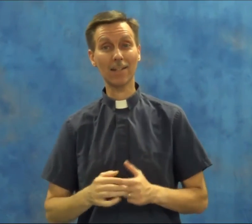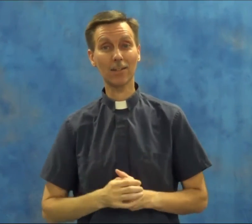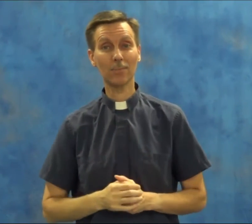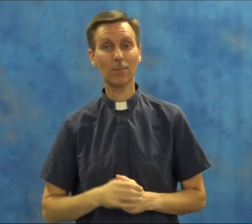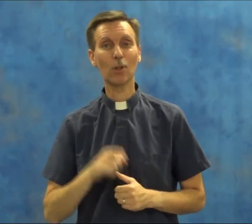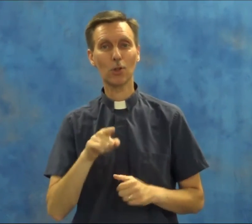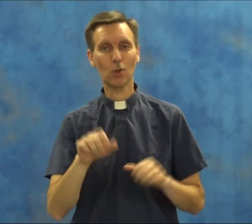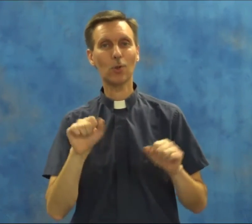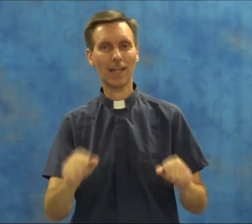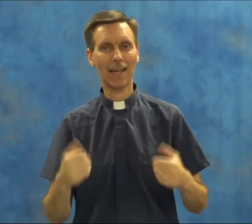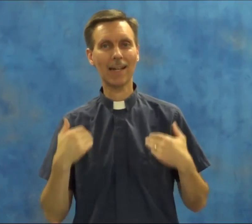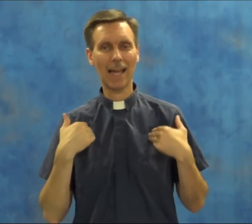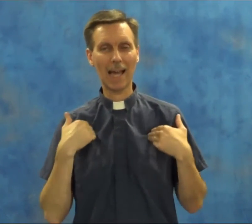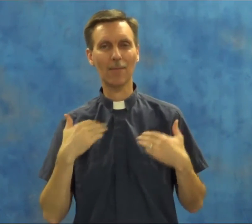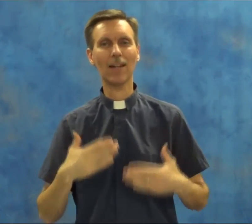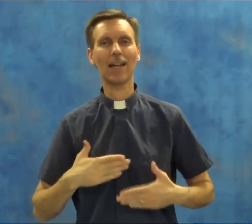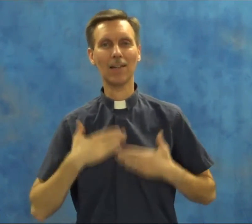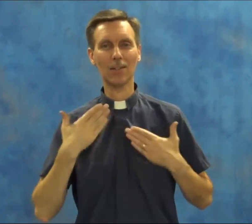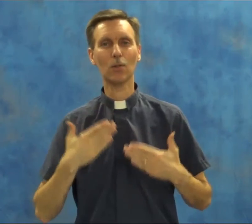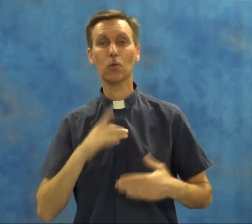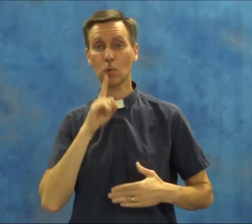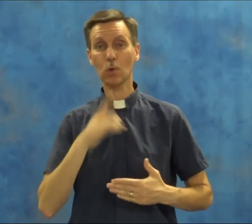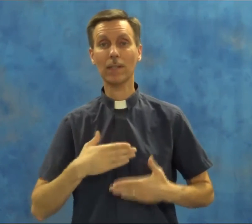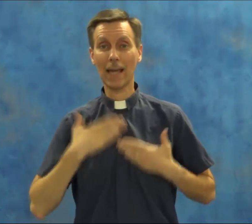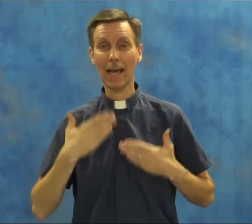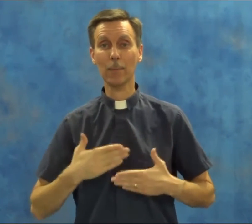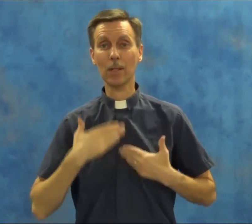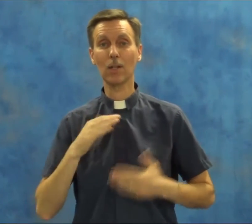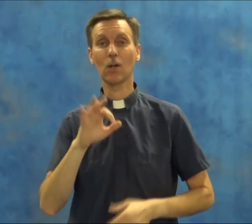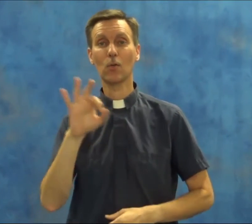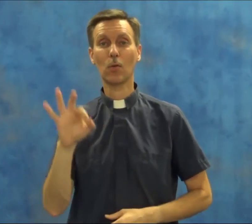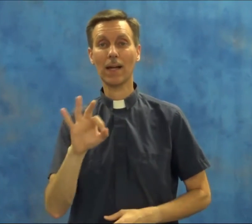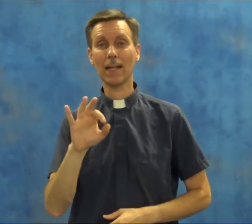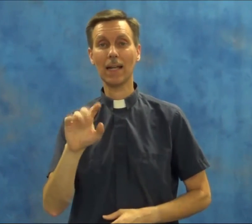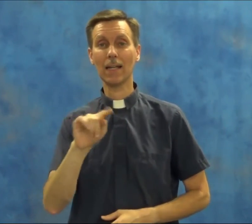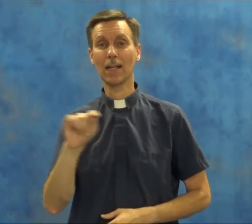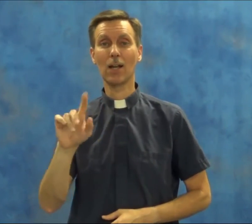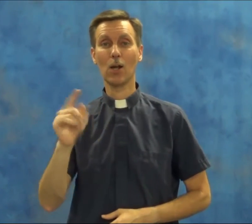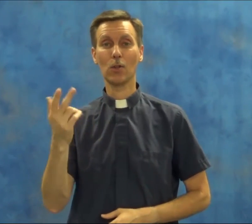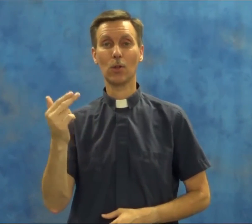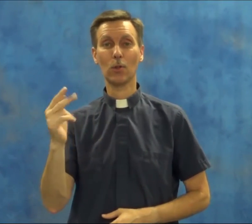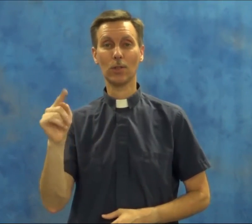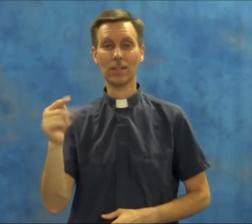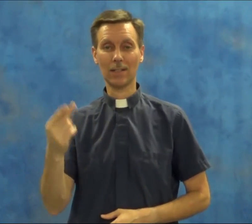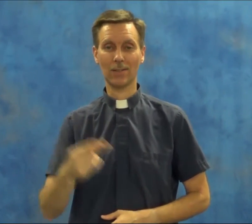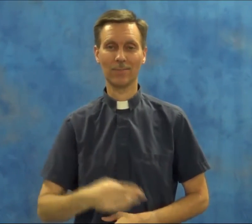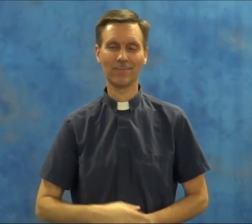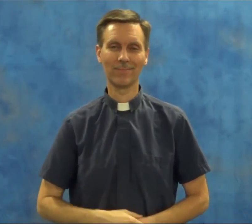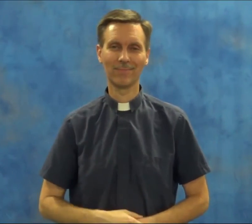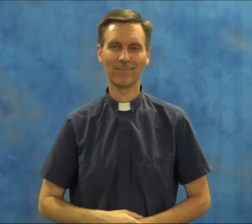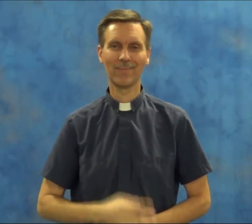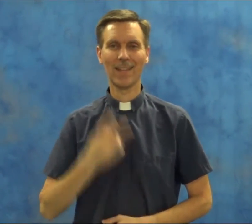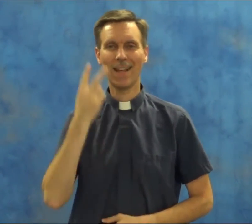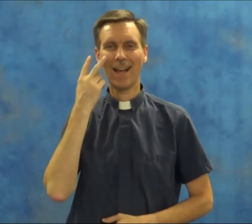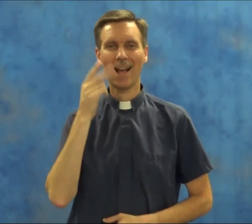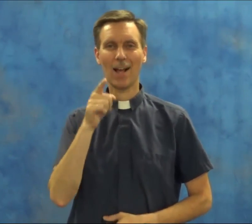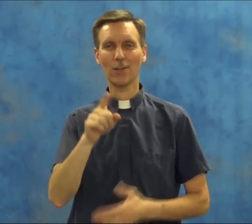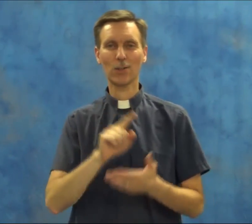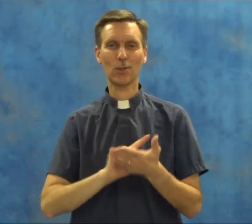you can have a truly happy Friday the 13th. I'll see you